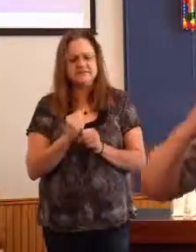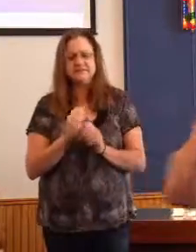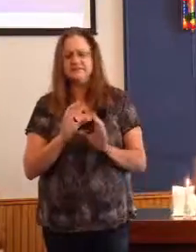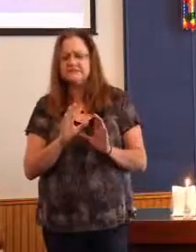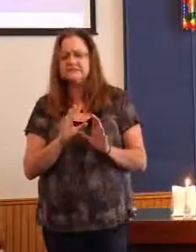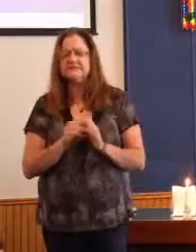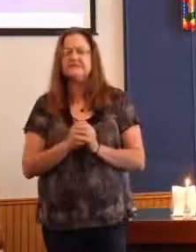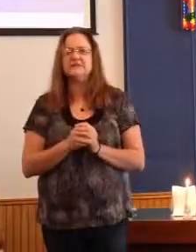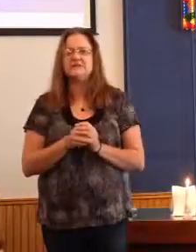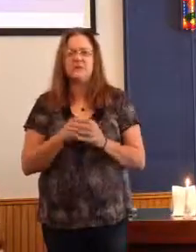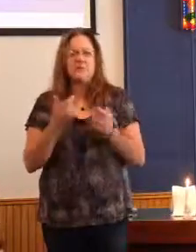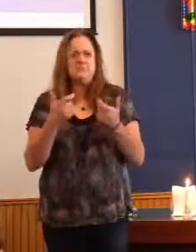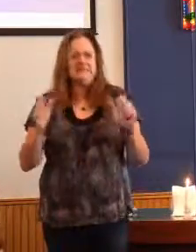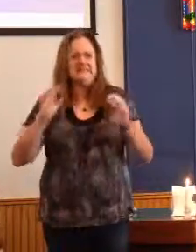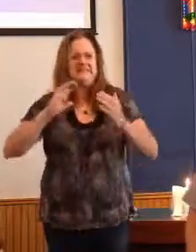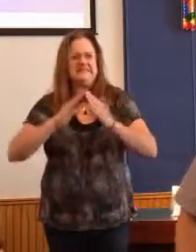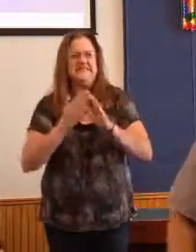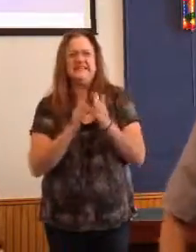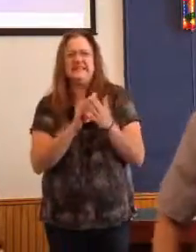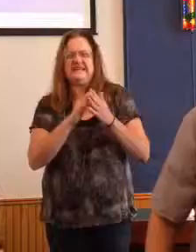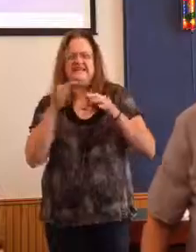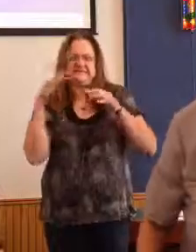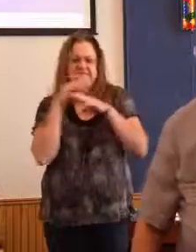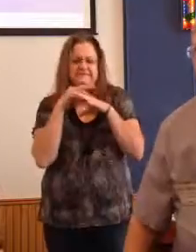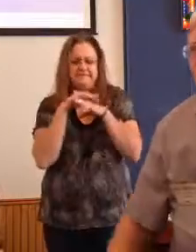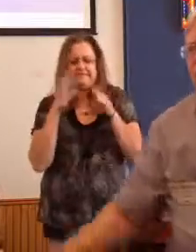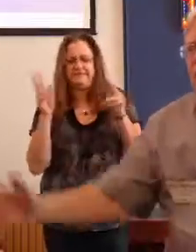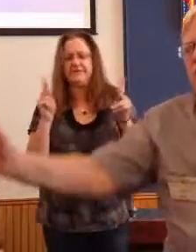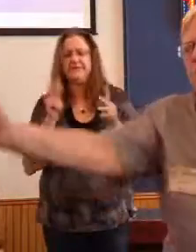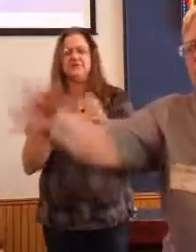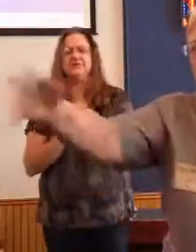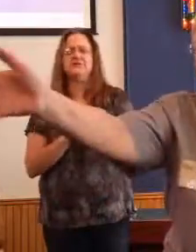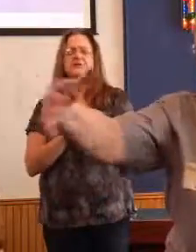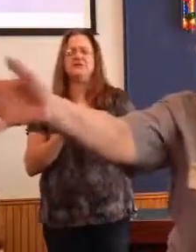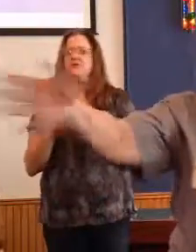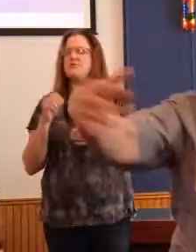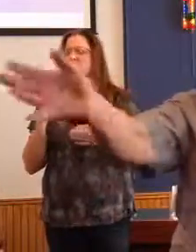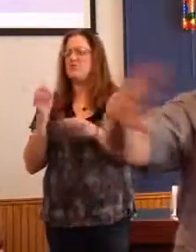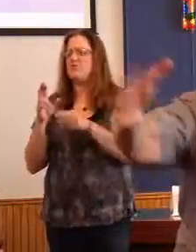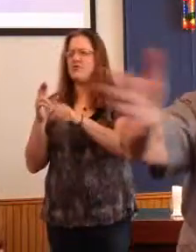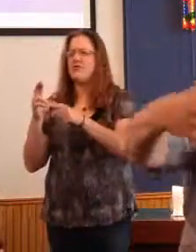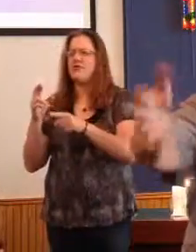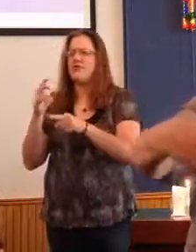there aren't any big cities. Let's go to a place where maybe there's just goats on the hills.